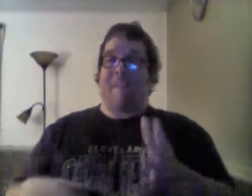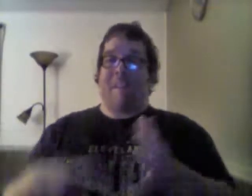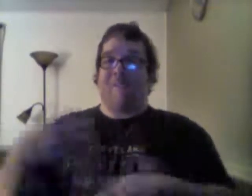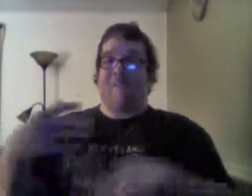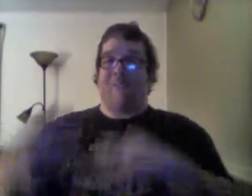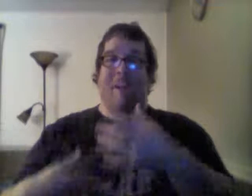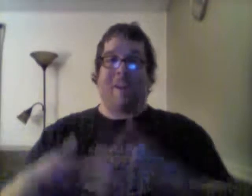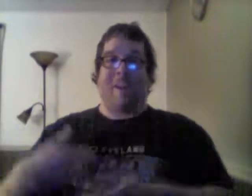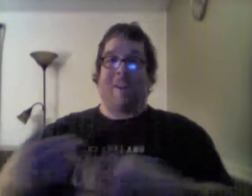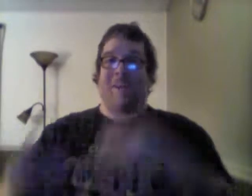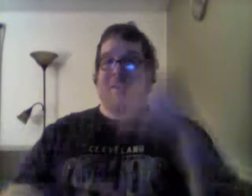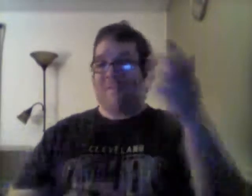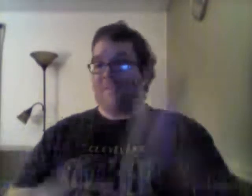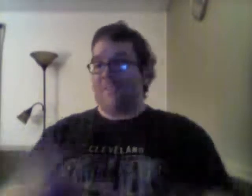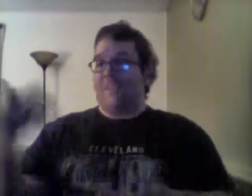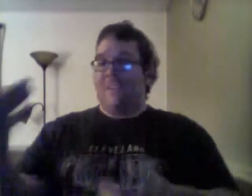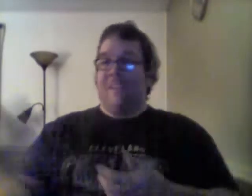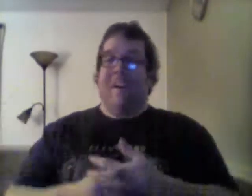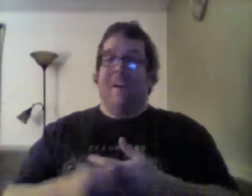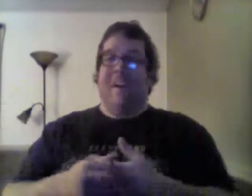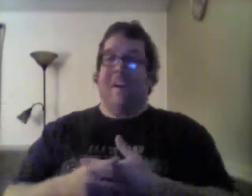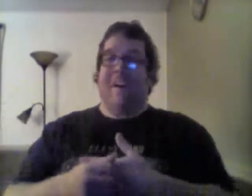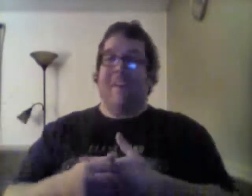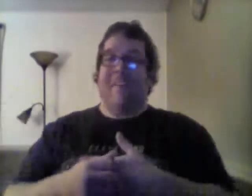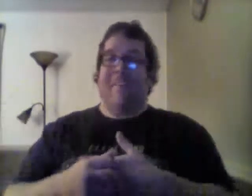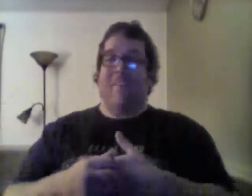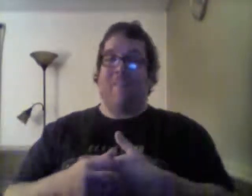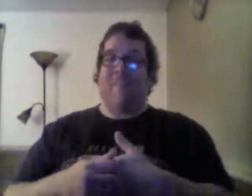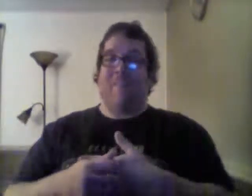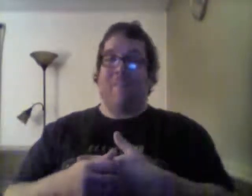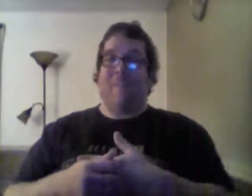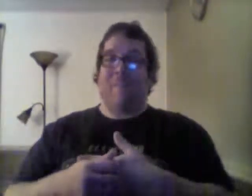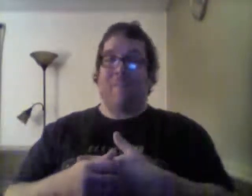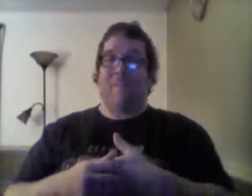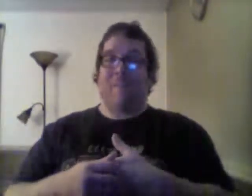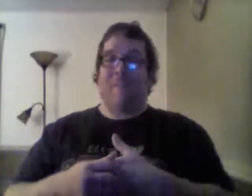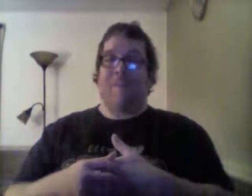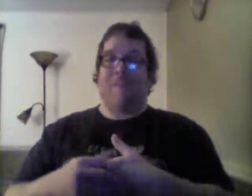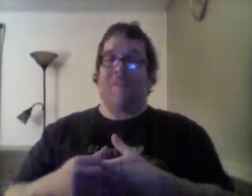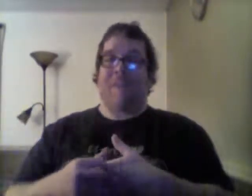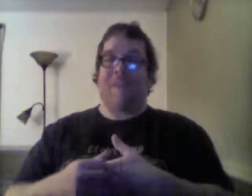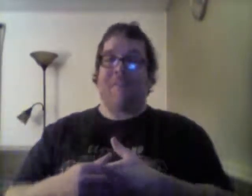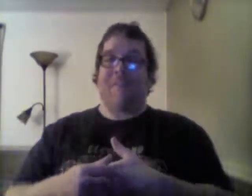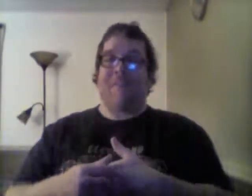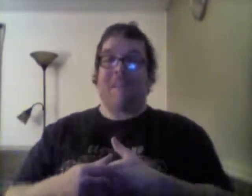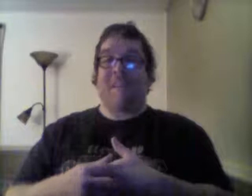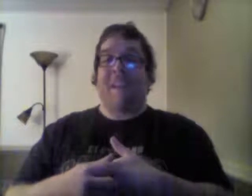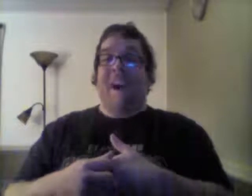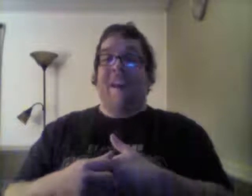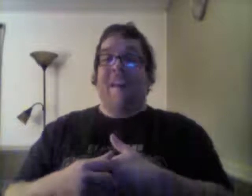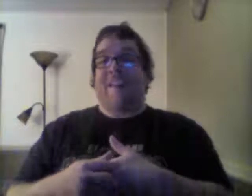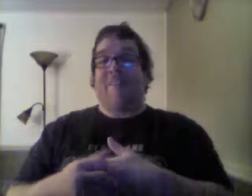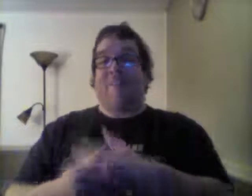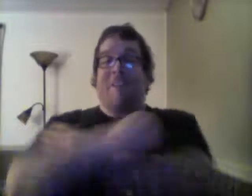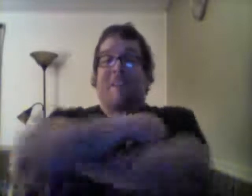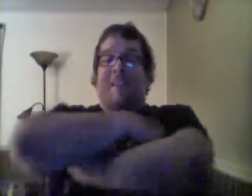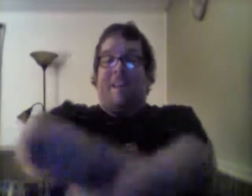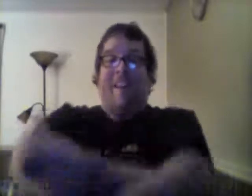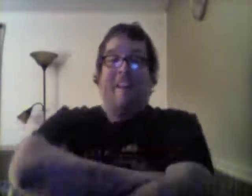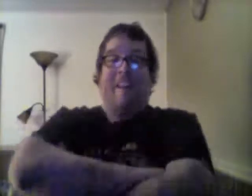you have tracking issues or, uh, people recording over stuff and stuff like that. I like, I appreciate the hell out of it. I